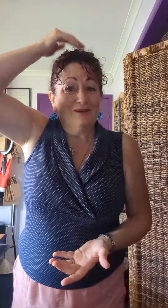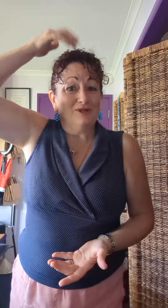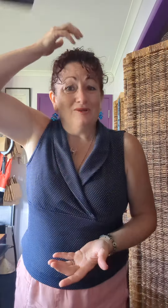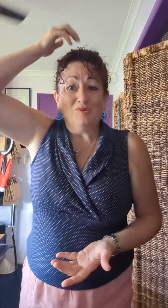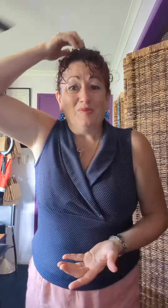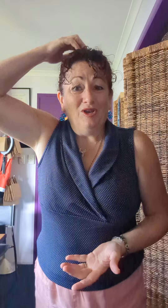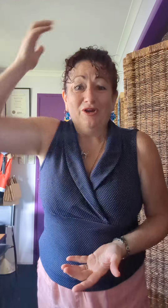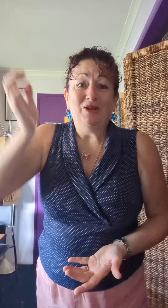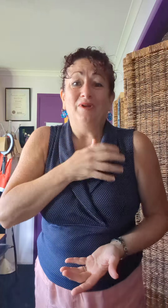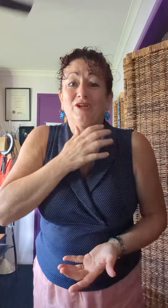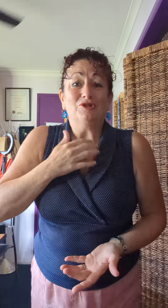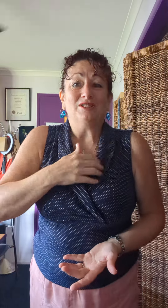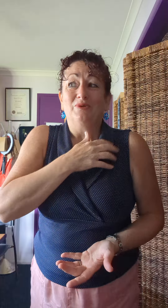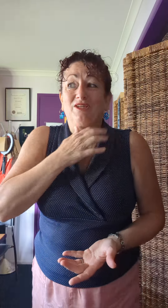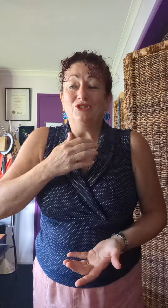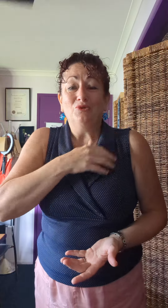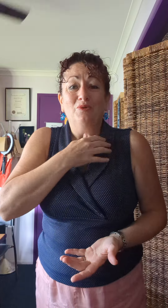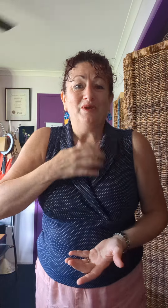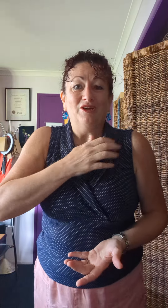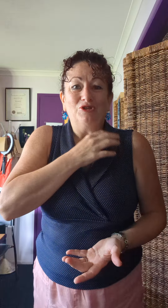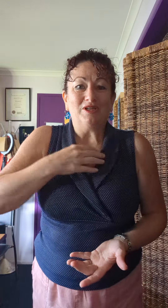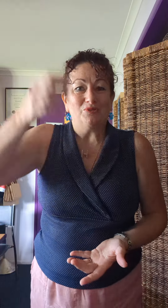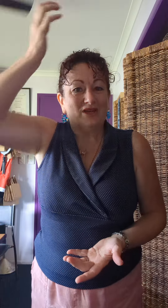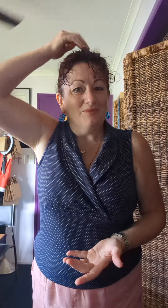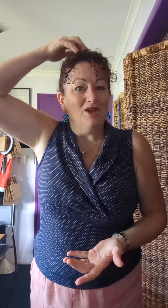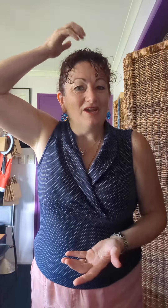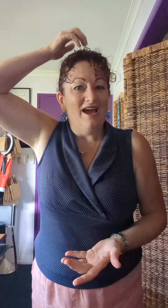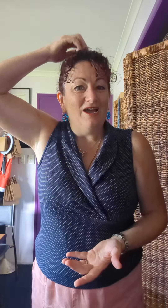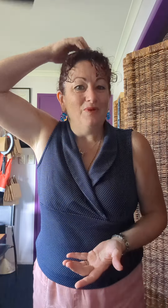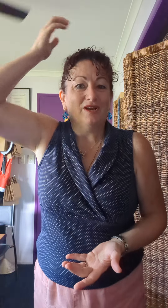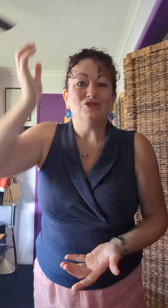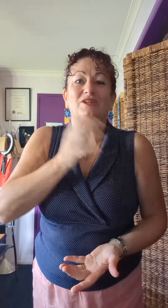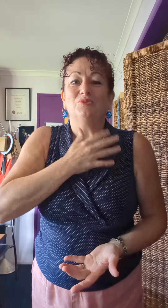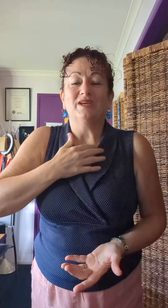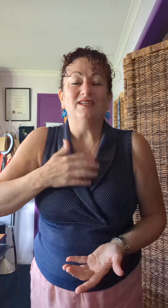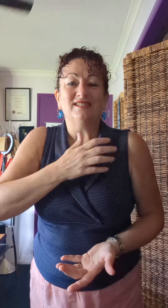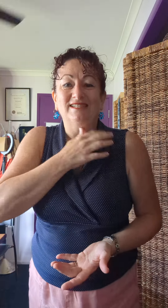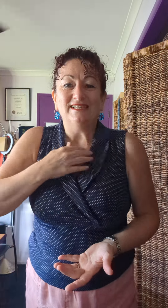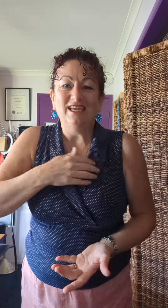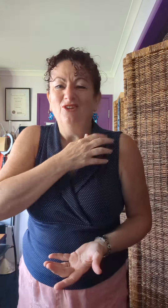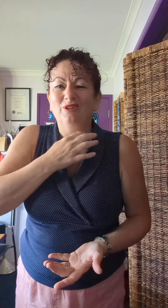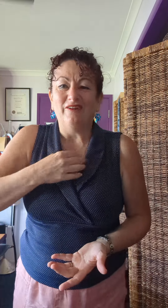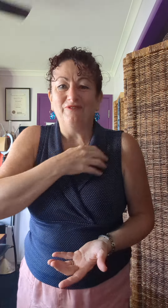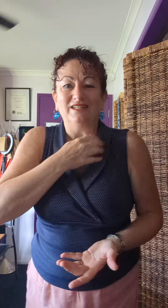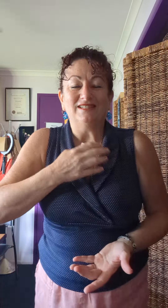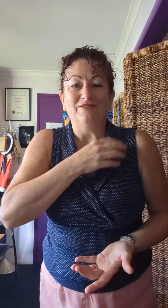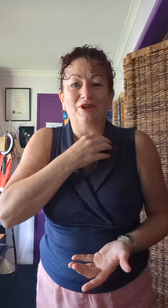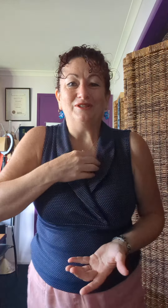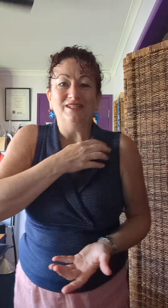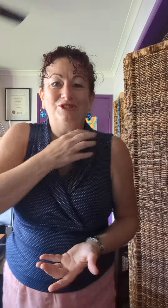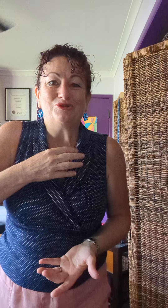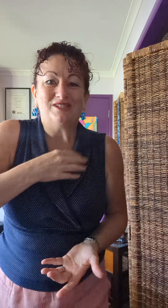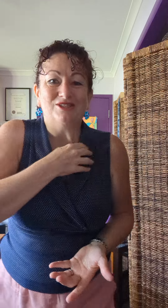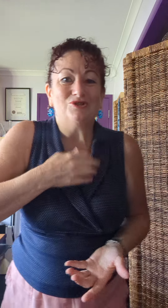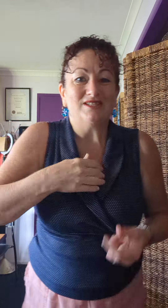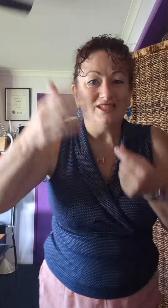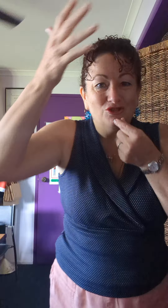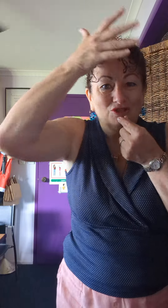sometimes when we're learning, we don't trust we can do it. We don't trust we're going to be okay. We don't trust we're going to succeed. All that fun stuff goes into trust and trust issues.